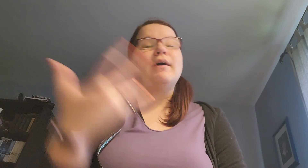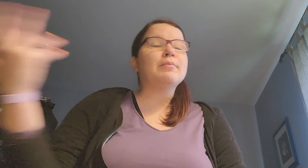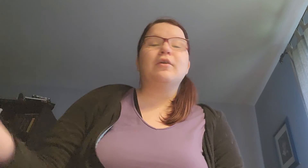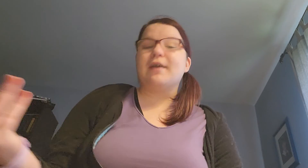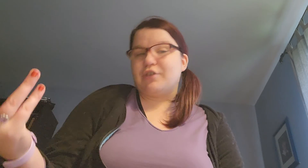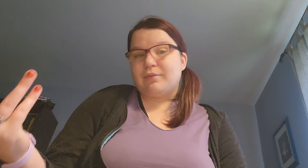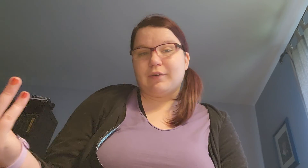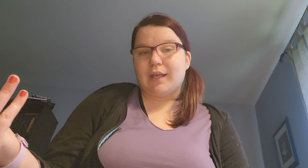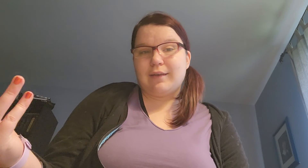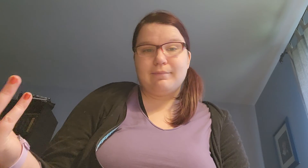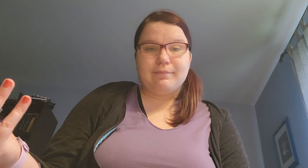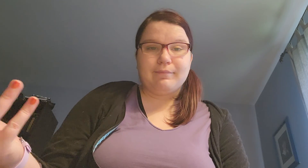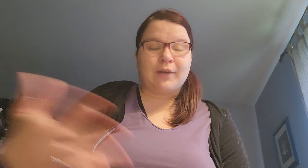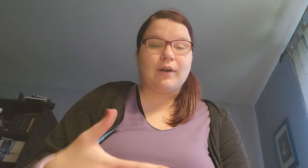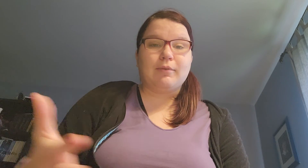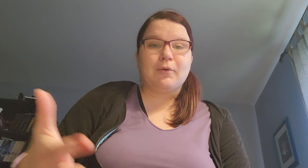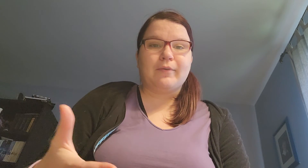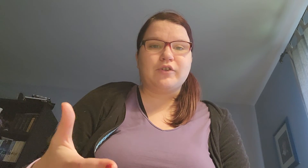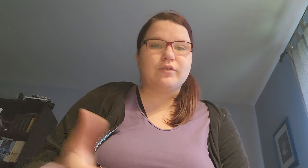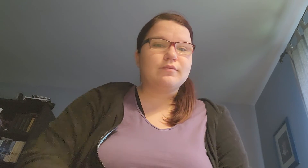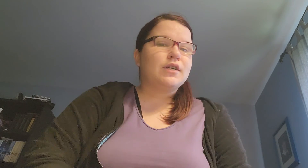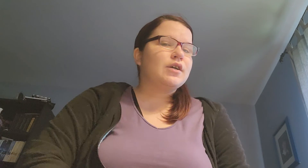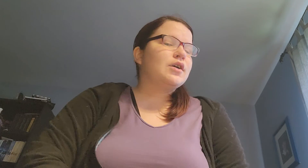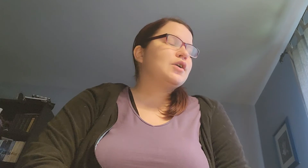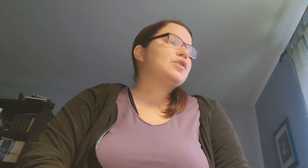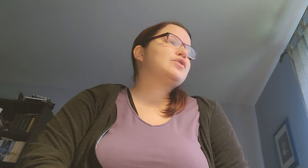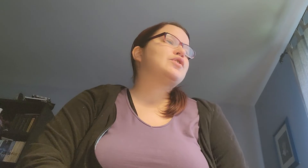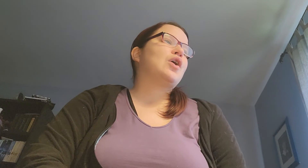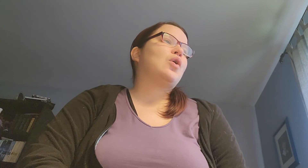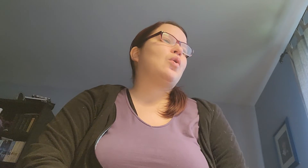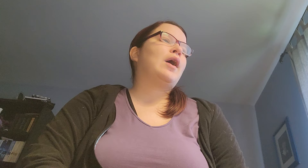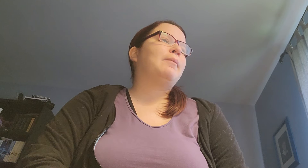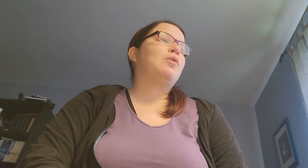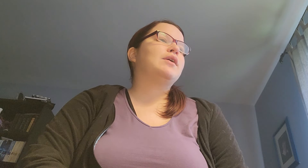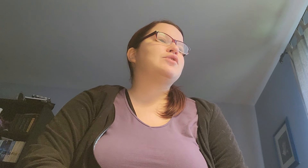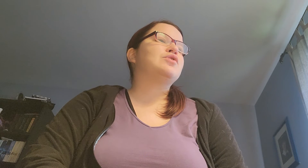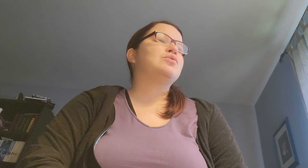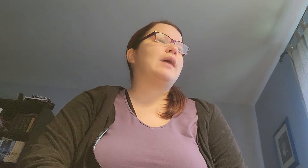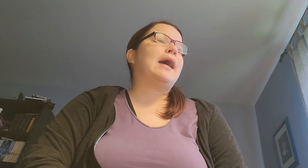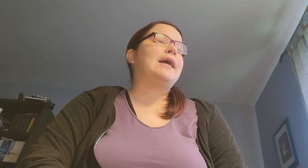don't have the motivation for that. I don't have the motivation. So... I'm going to do that...